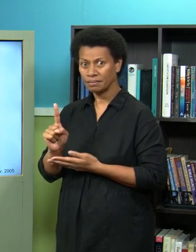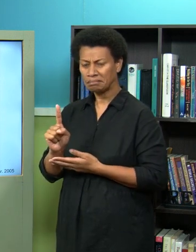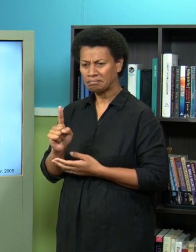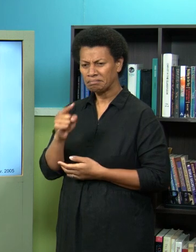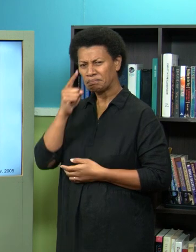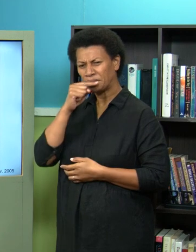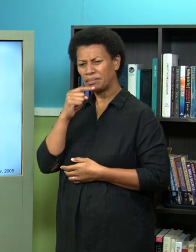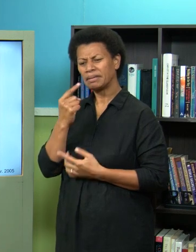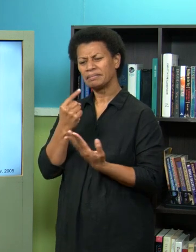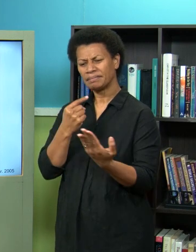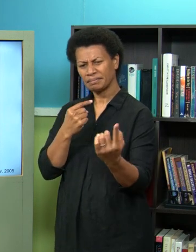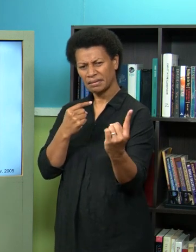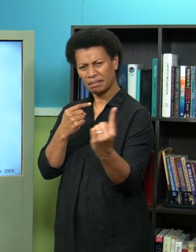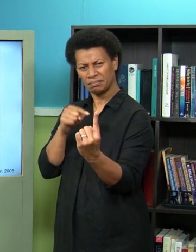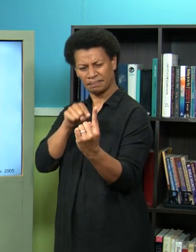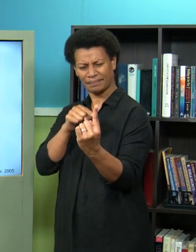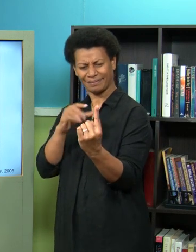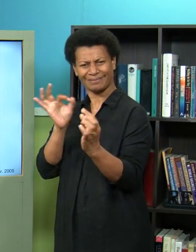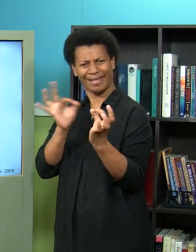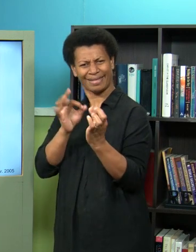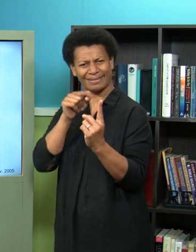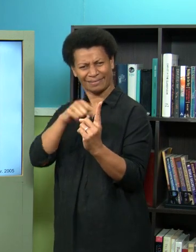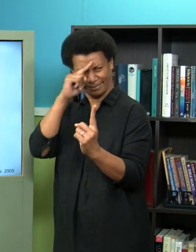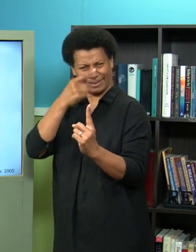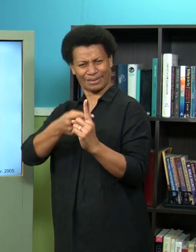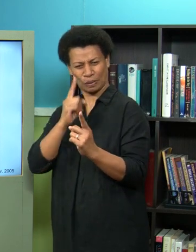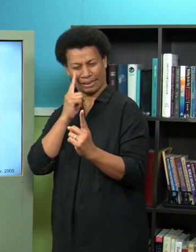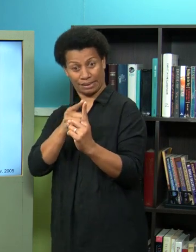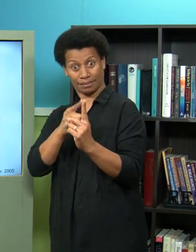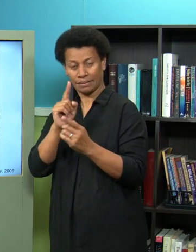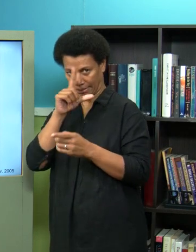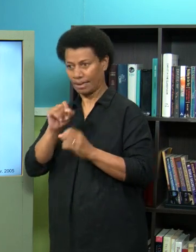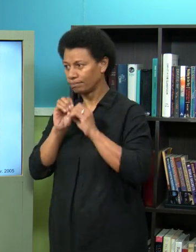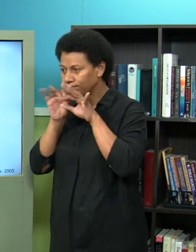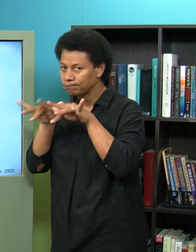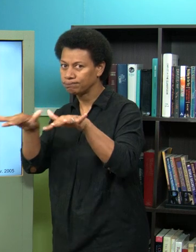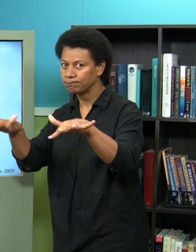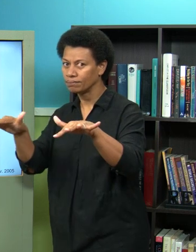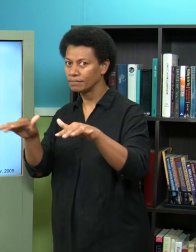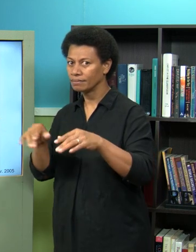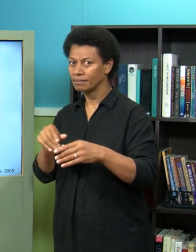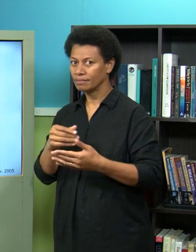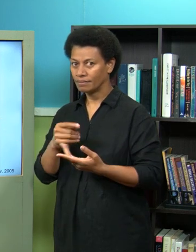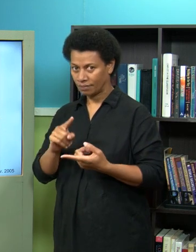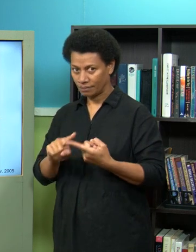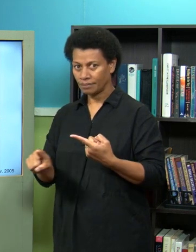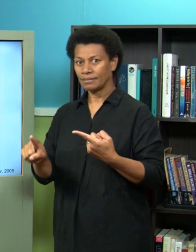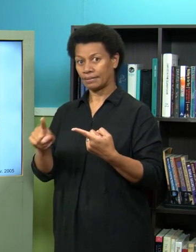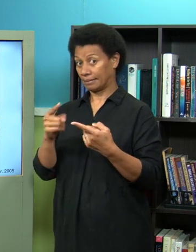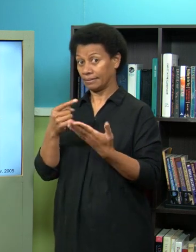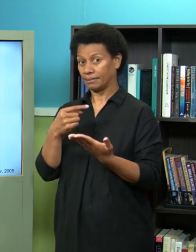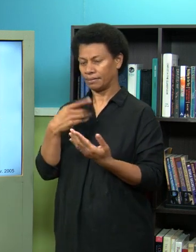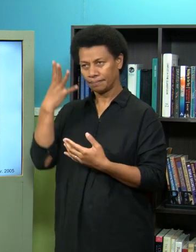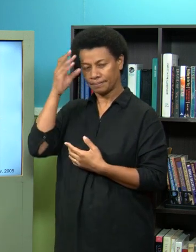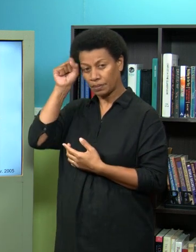any signs or symptoms of being infective they are able to spread and we'll talk a little bit about that later on so just keep that